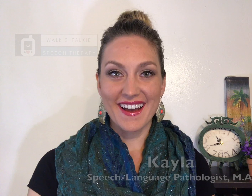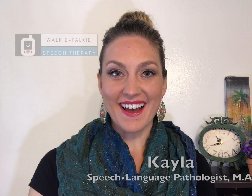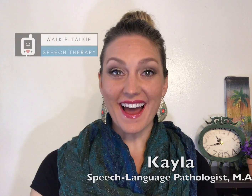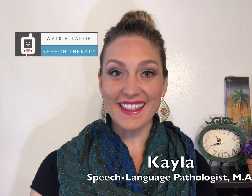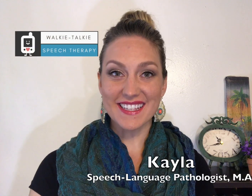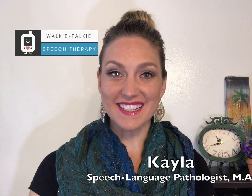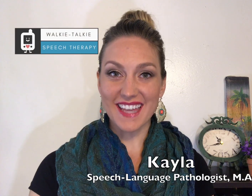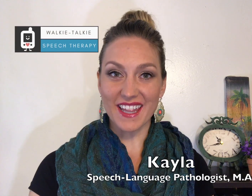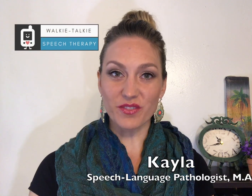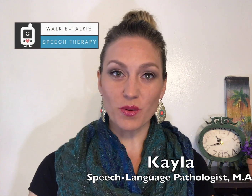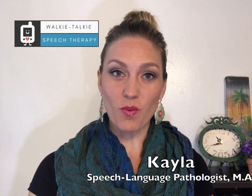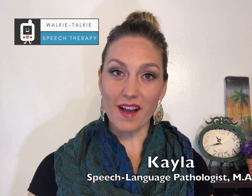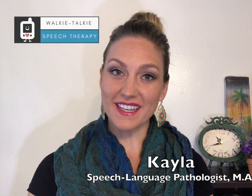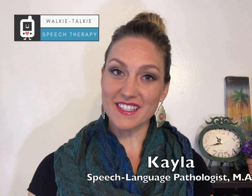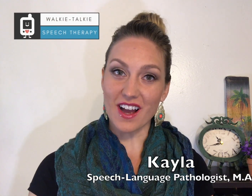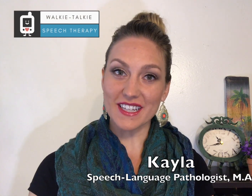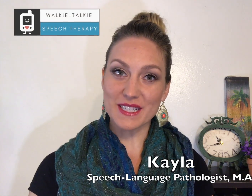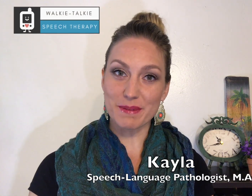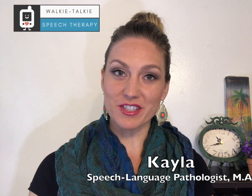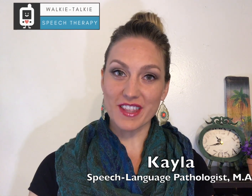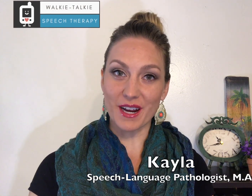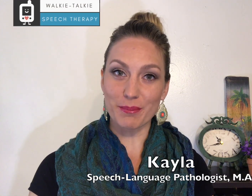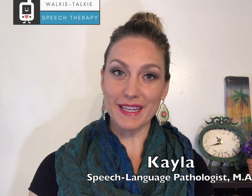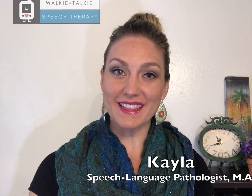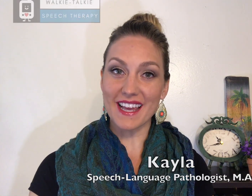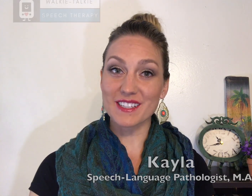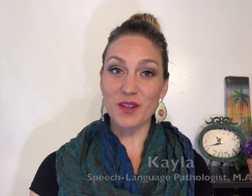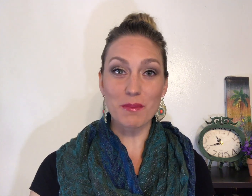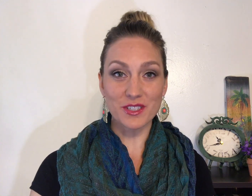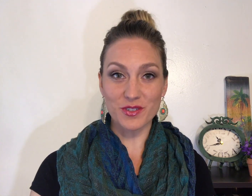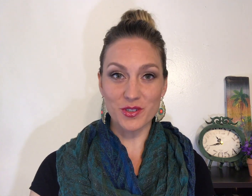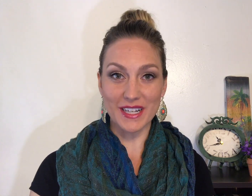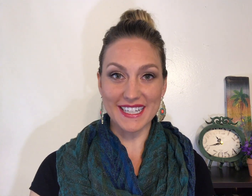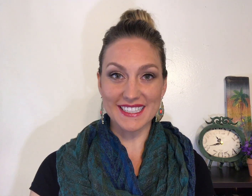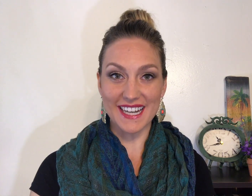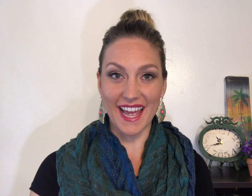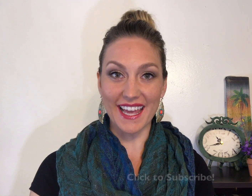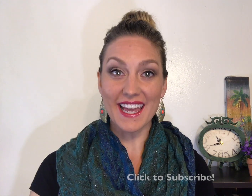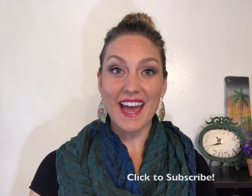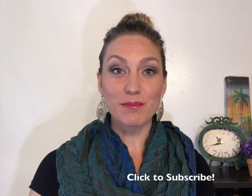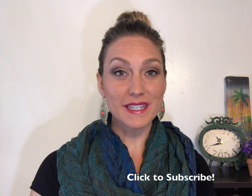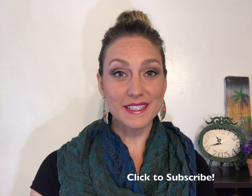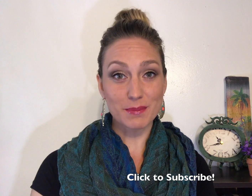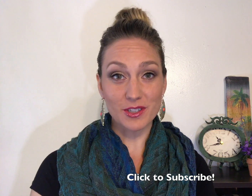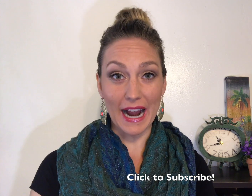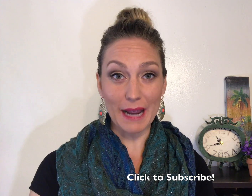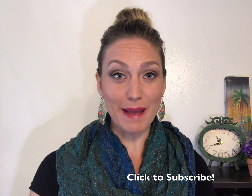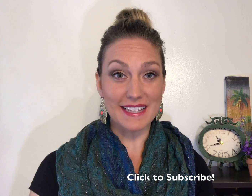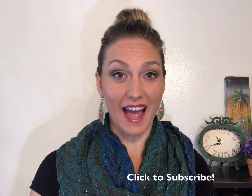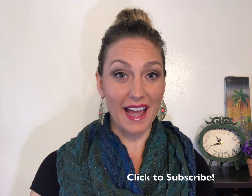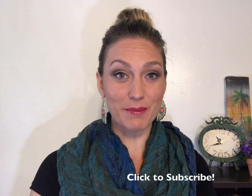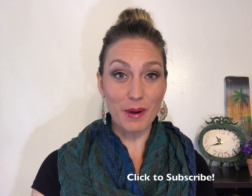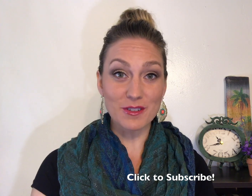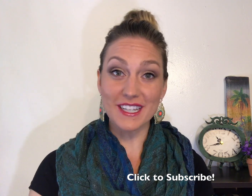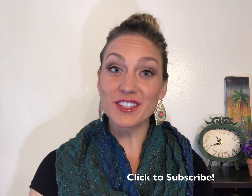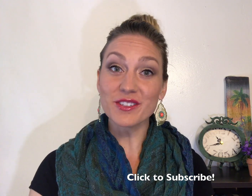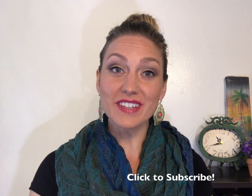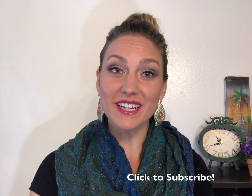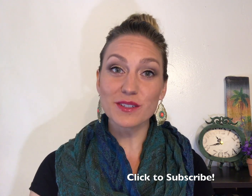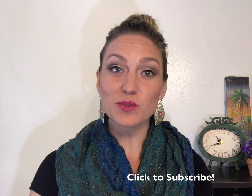Hi, this is Kayla from Walkie Talkie Speech Therapy. Thanks so much for joining today. Please subscribe as I am posting new videos